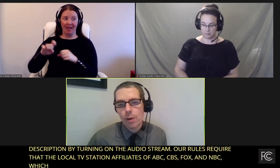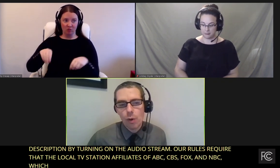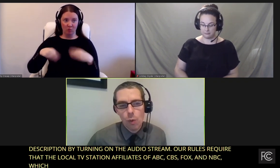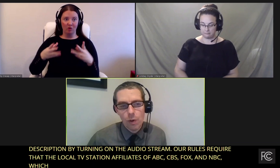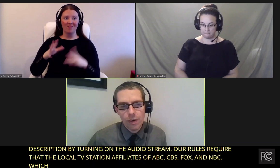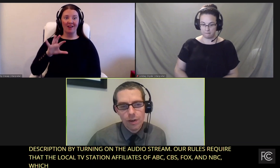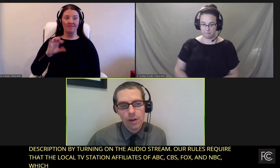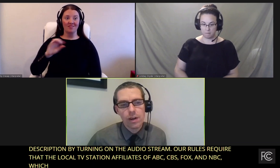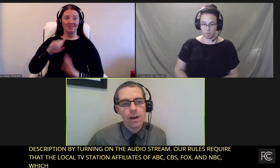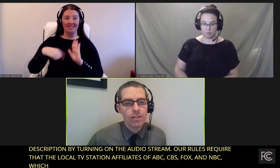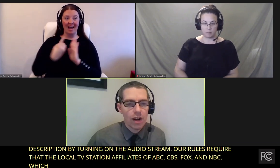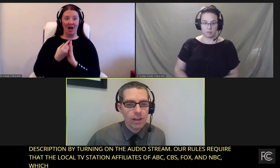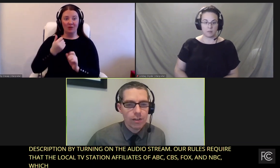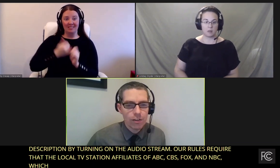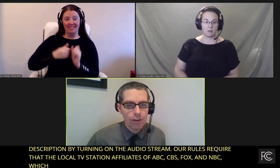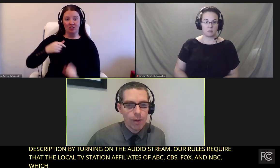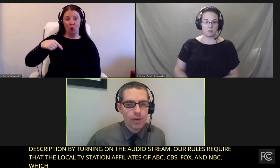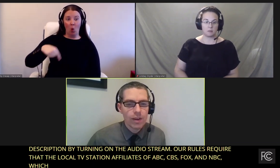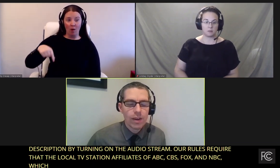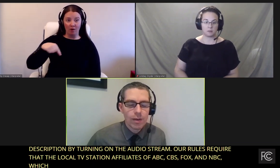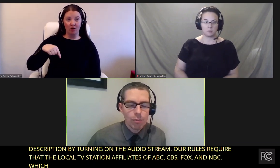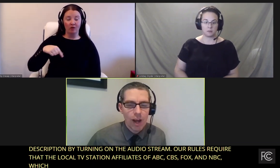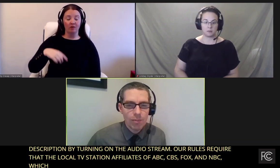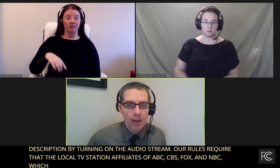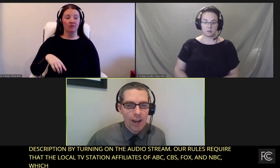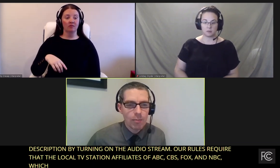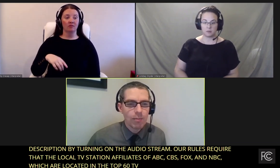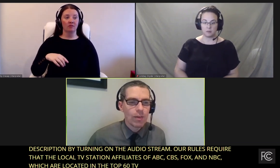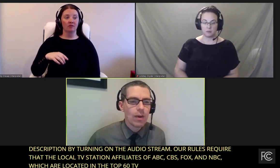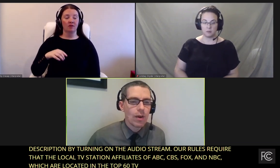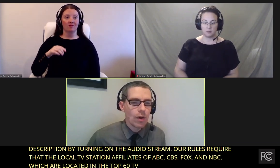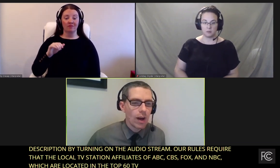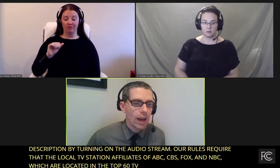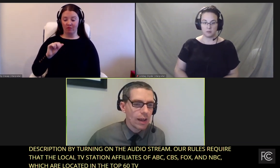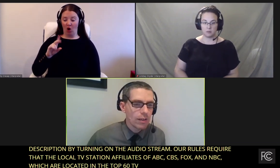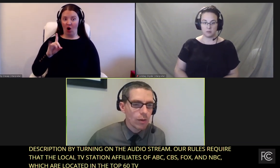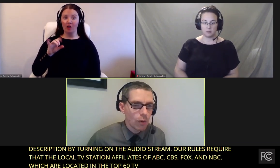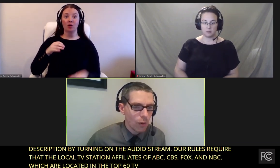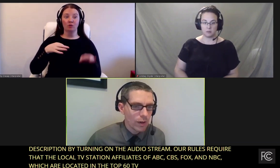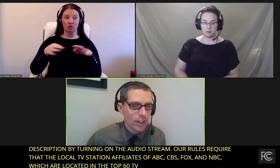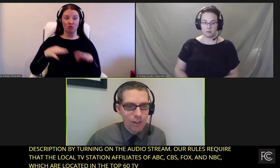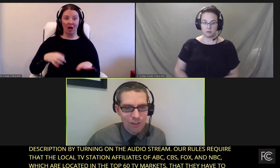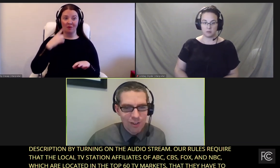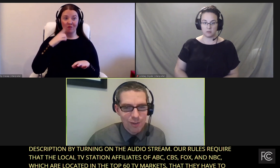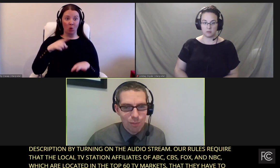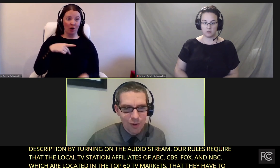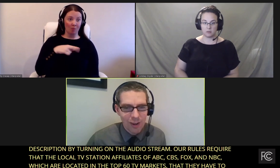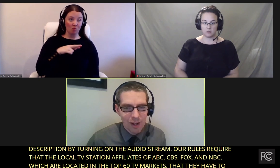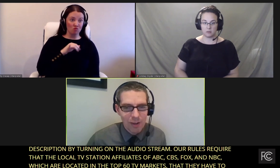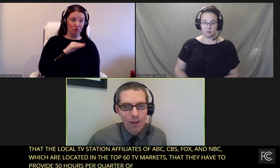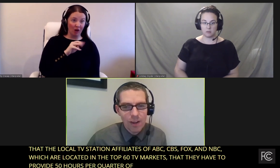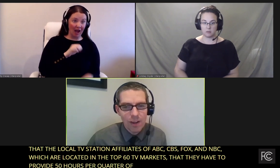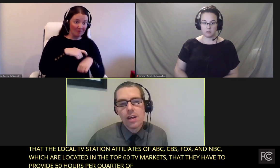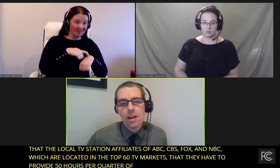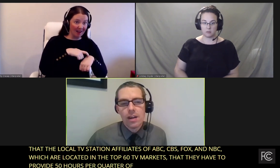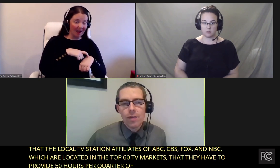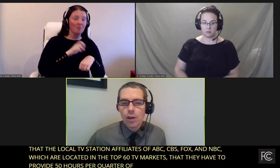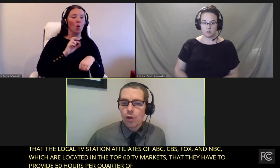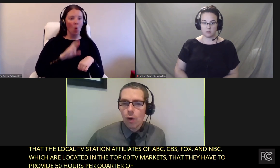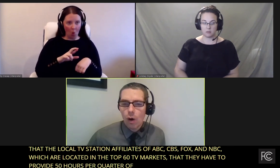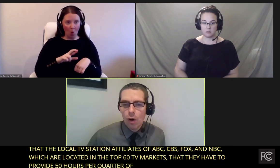per quarter of audio described primetime and or children's programming.